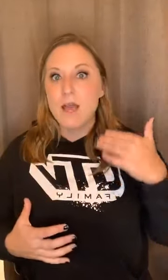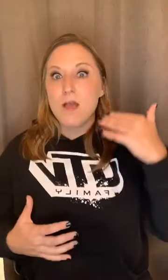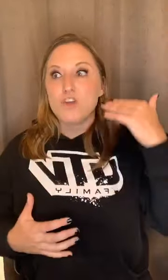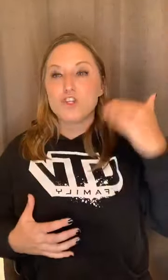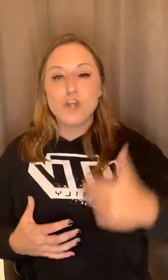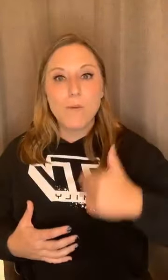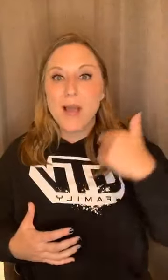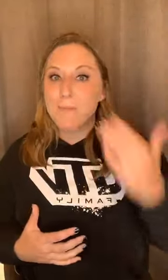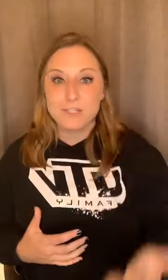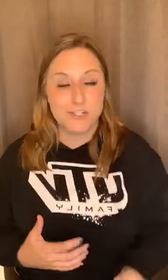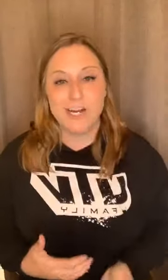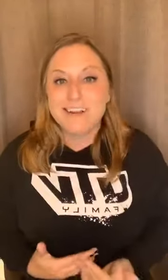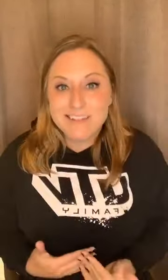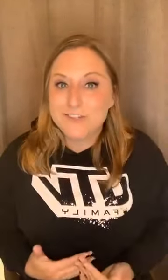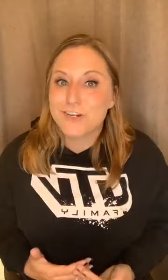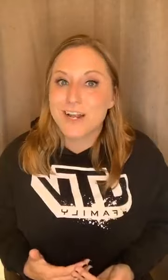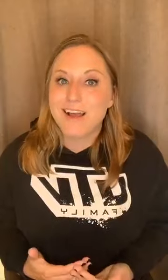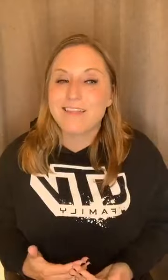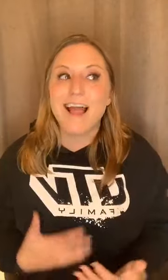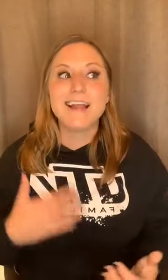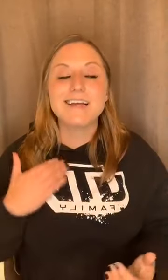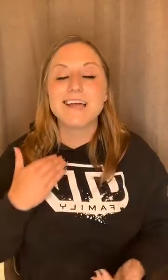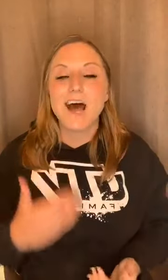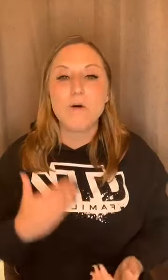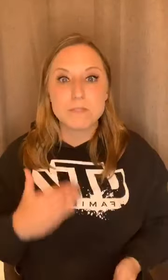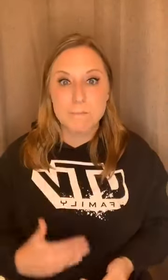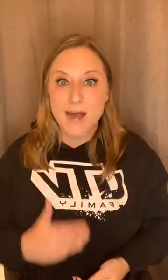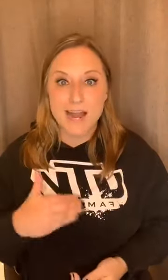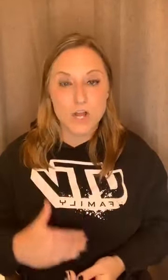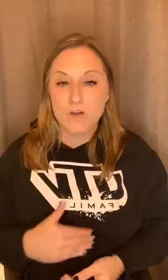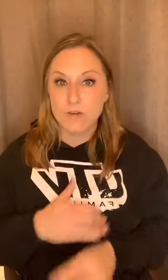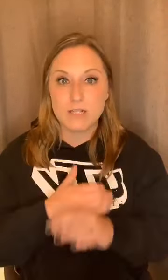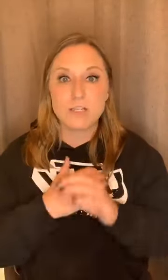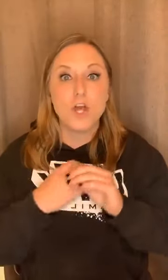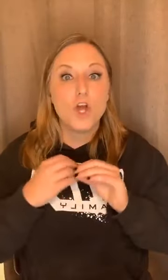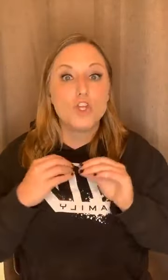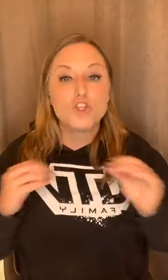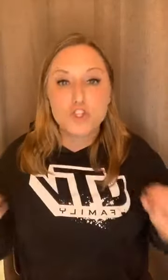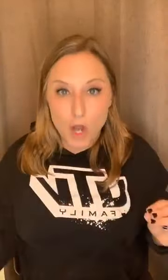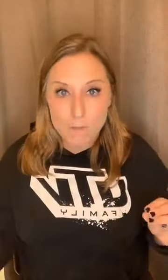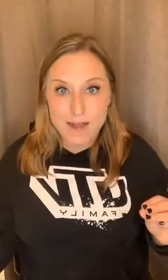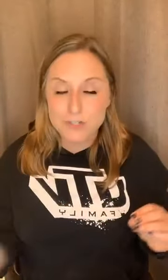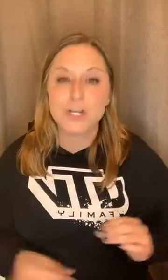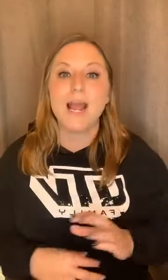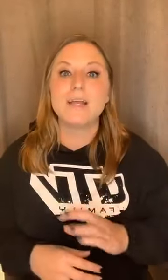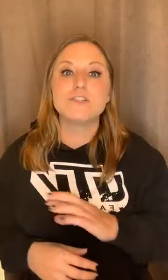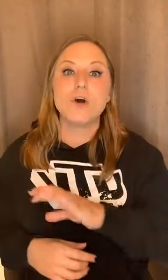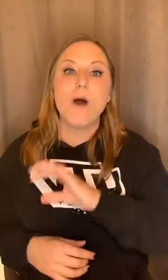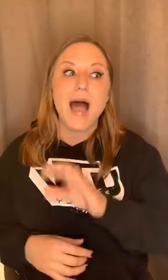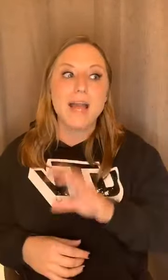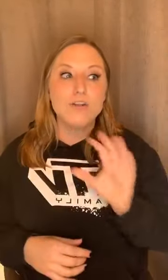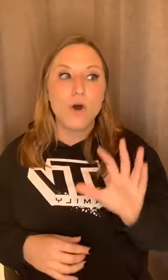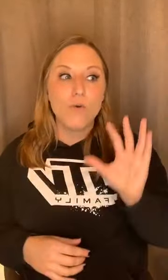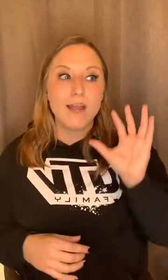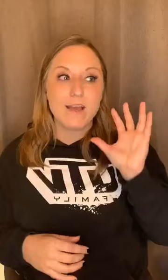showing up and sharing this journey online has helped my confidence so much. And so I know that if